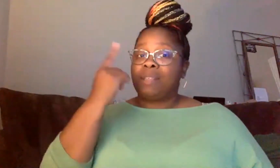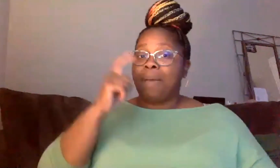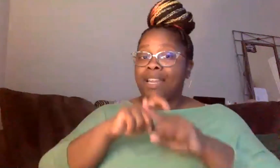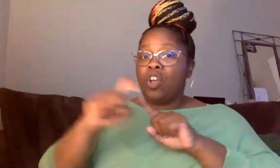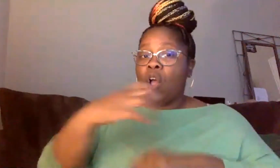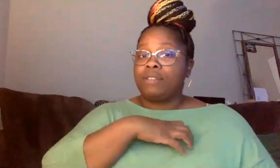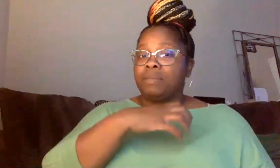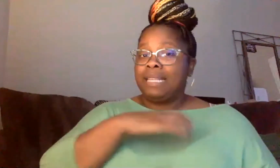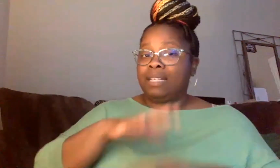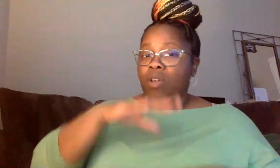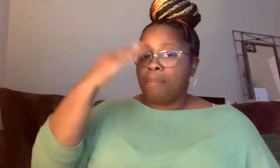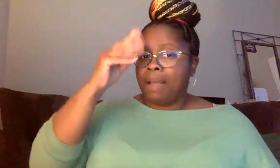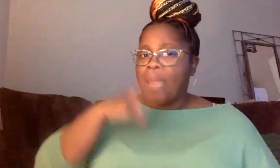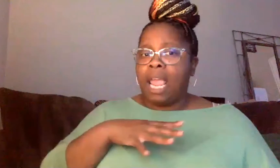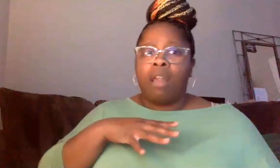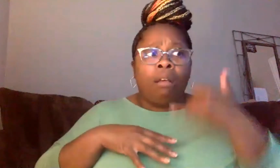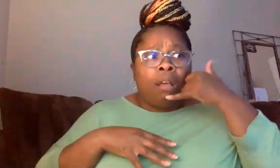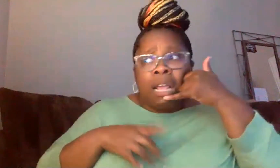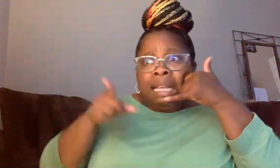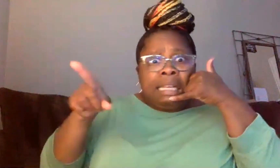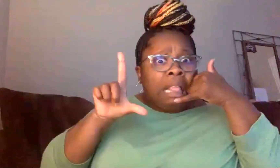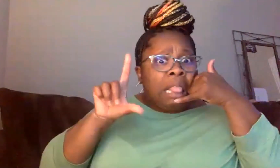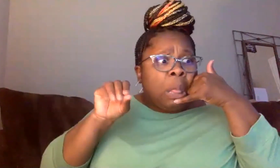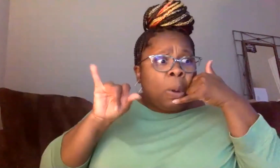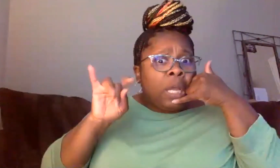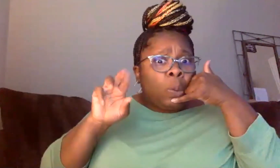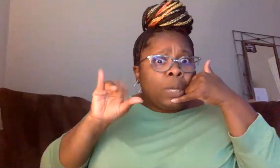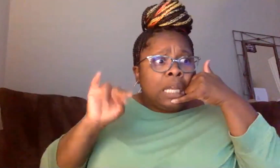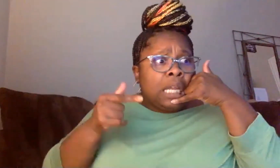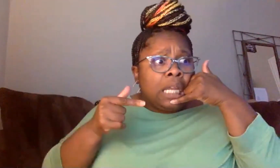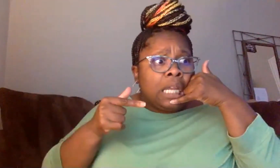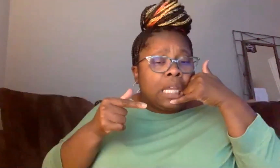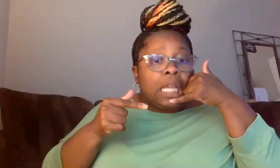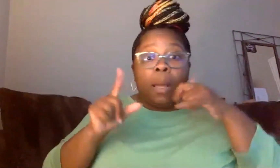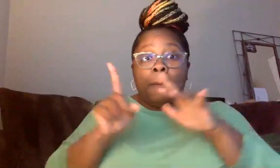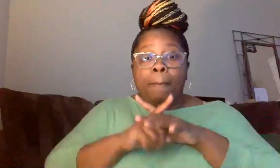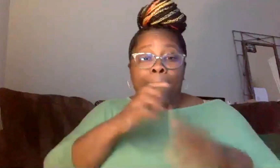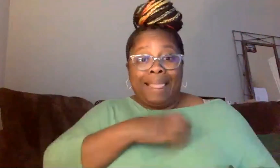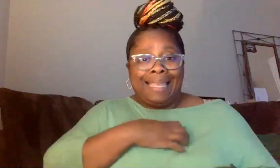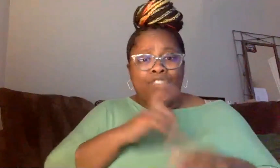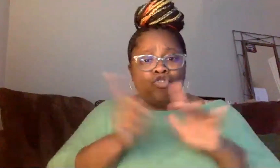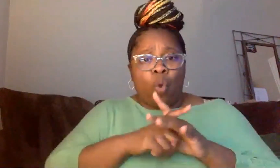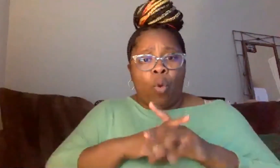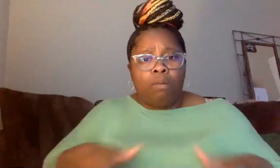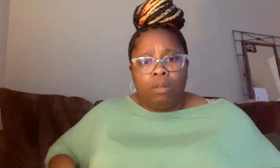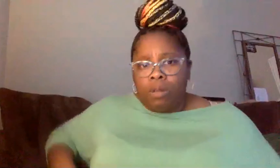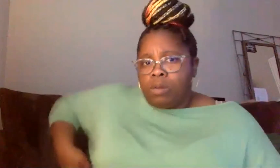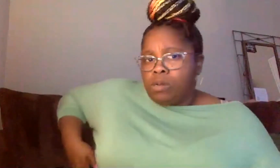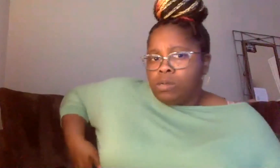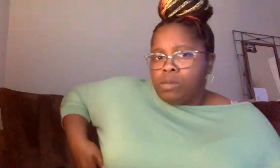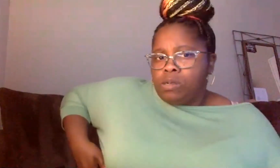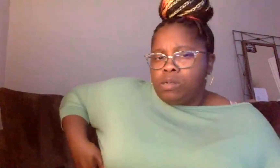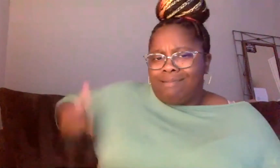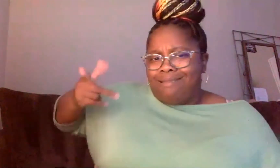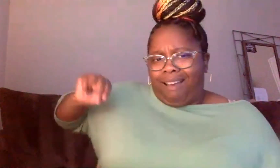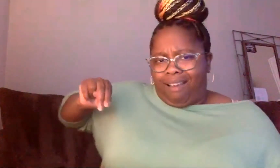there loitering right now. And then they'll call the police on them. The police will come with their guns on their hands, with their gun already in their hand, with their hand already on their guns and